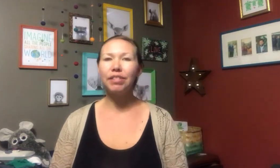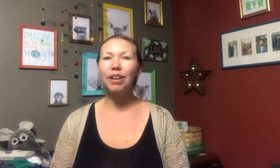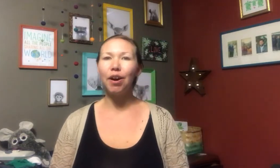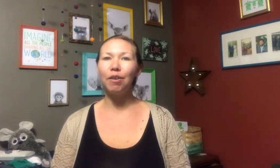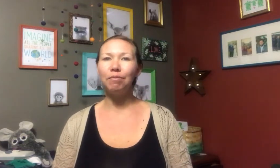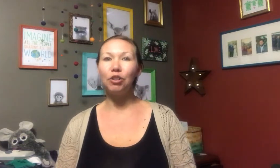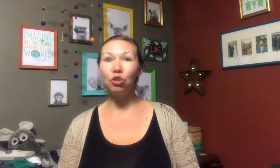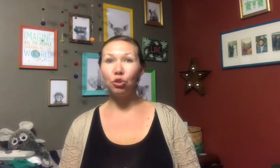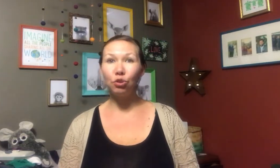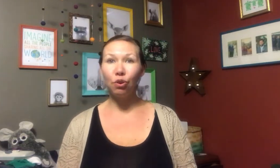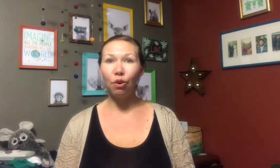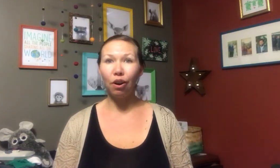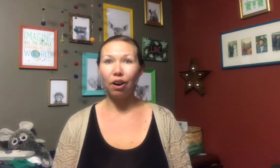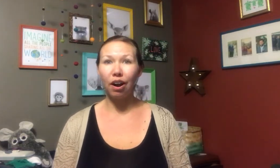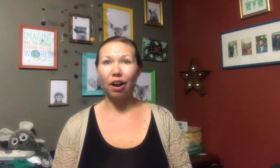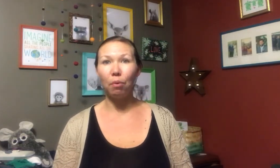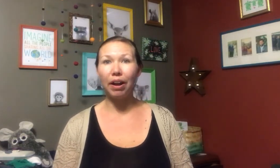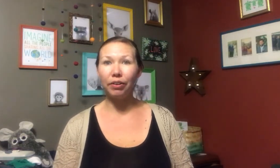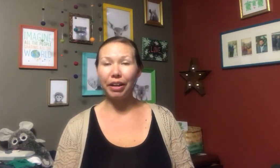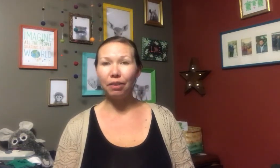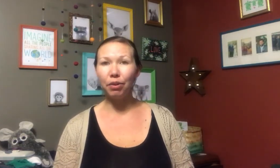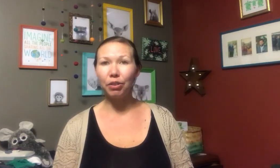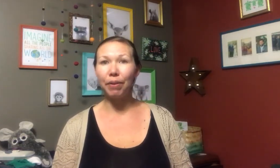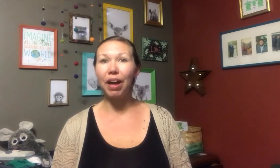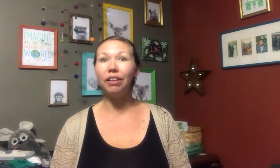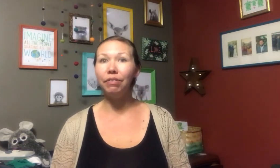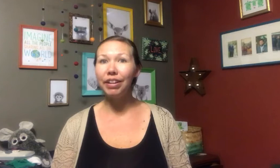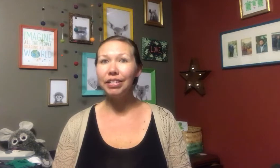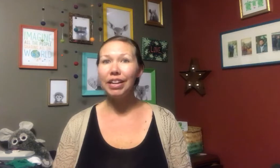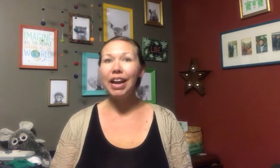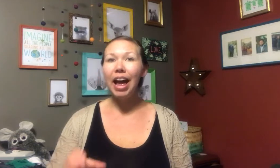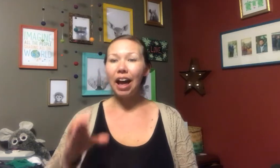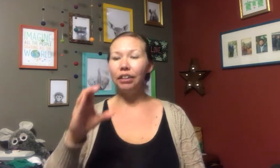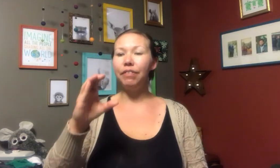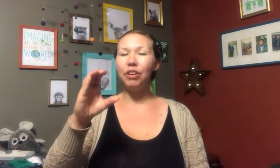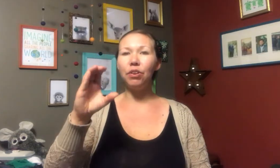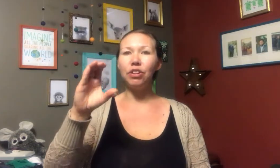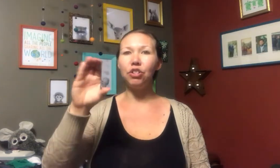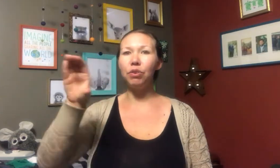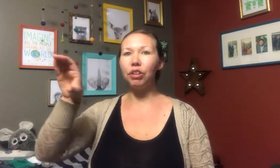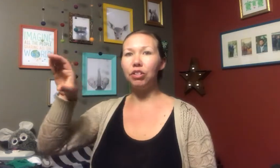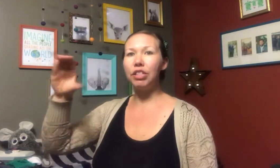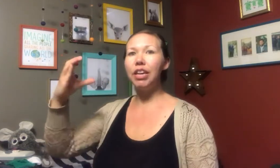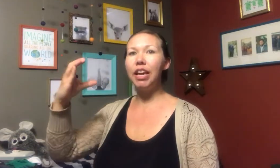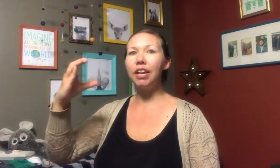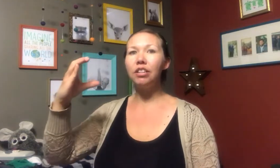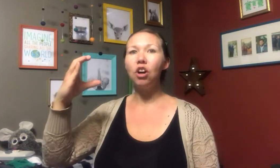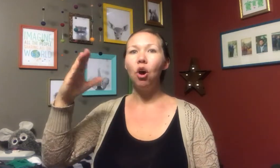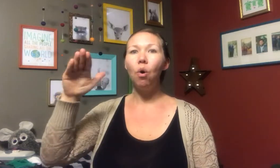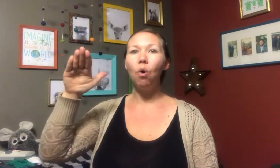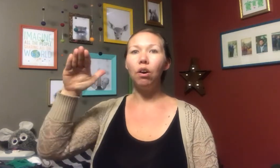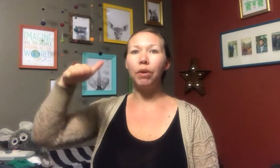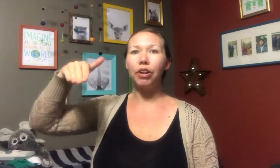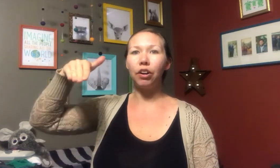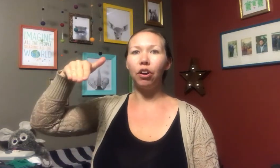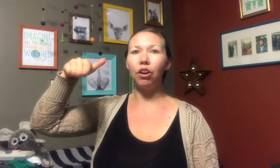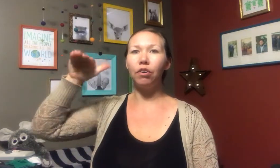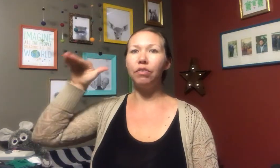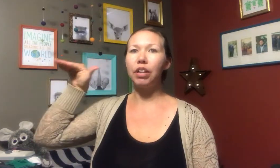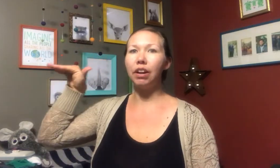some zoo or a wild animal. So we have elephant. Elephant you can do with your sea hand or with a curved kind